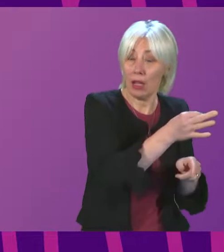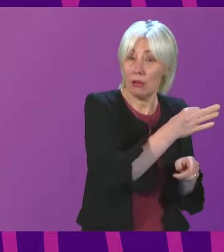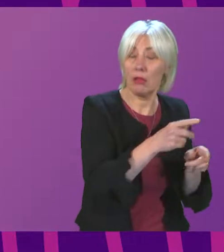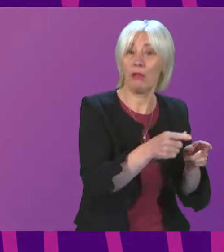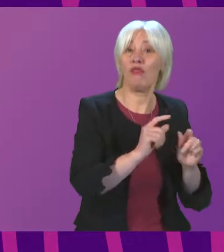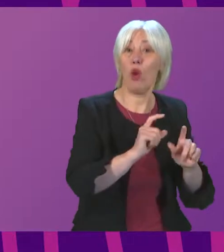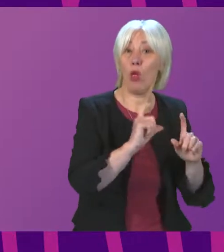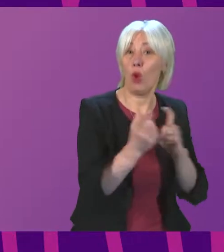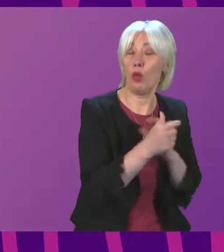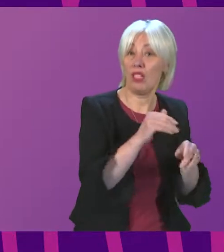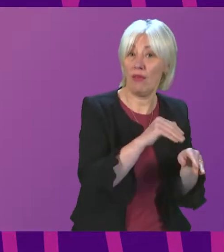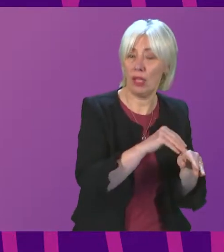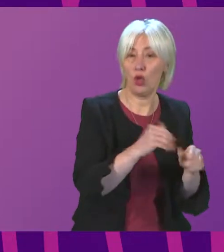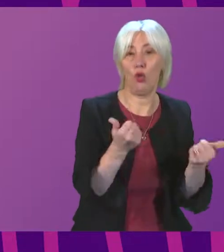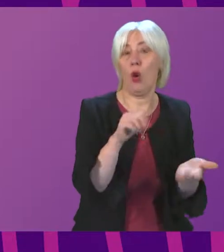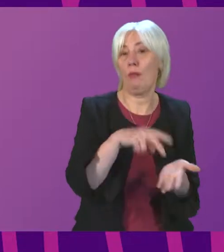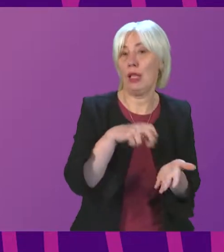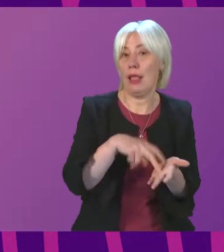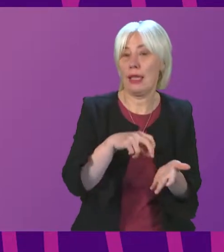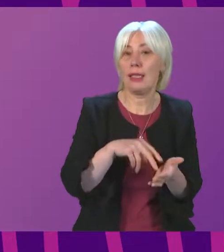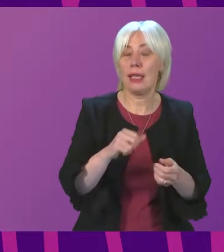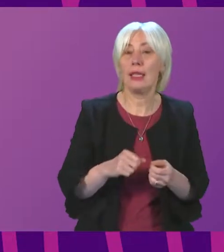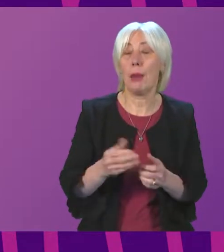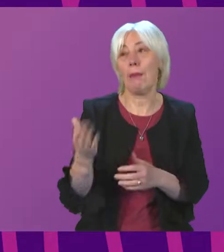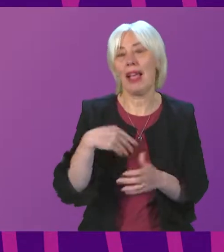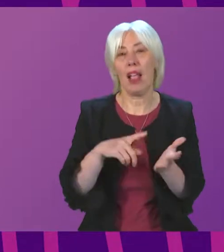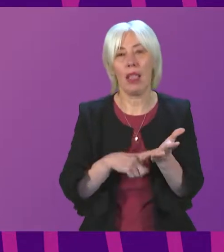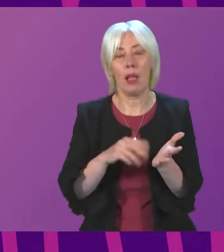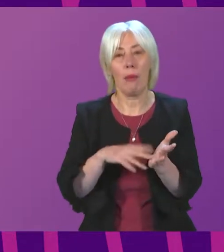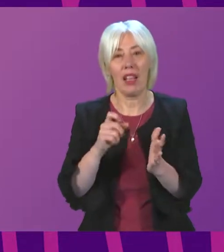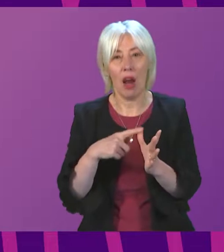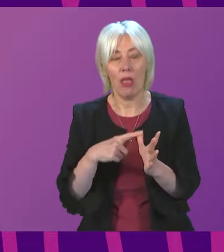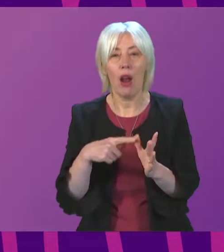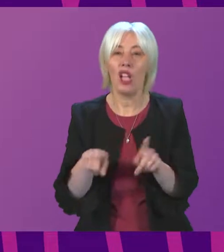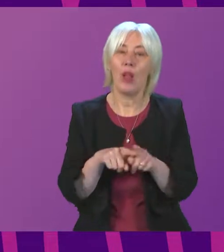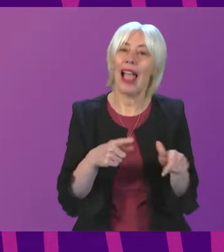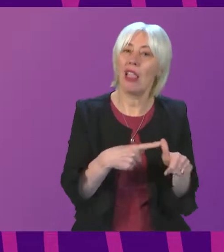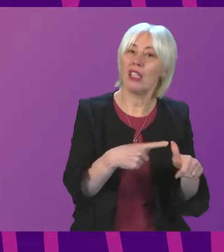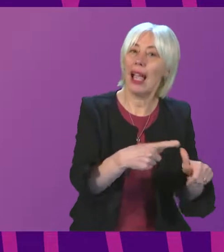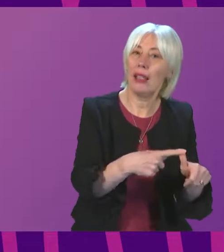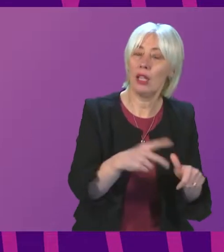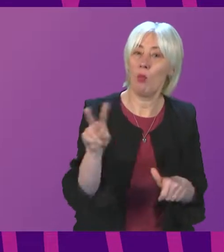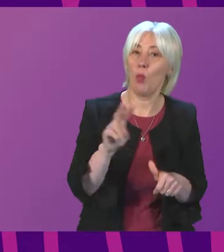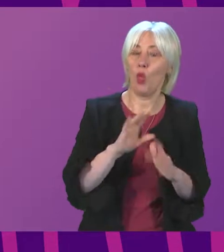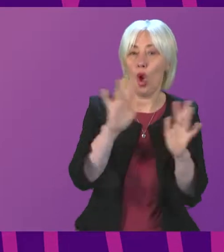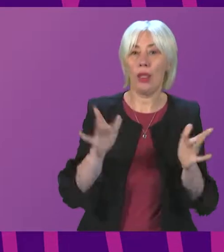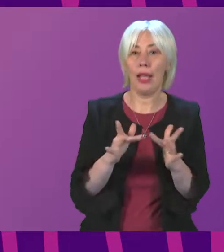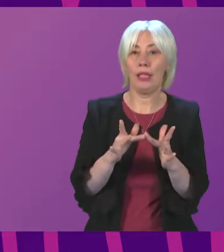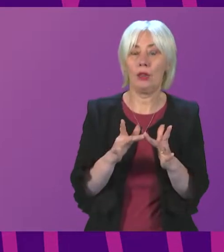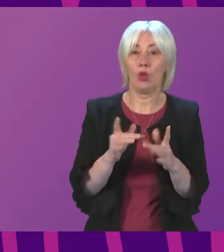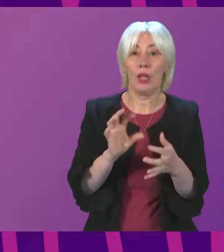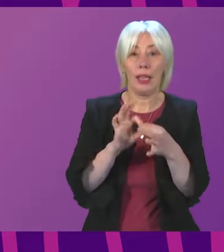I'm delighted both online to welcome back Liam MacArthur and to welcome Alistair Allen to the committee to speak to this petition.